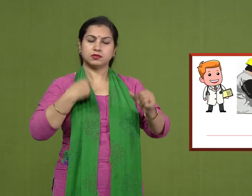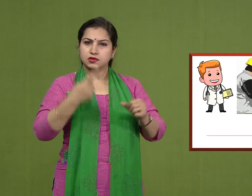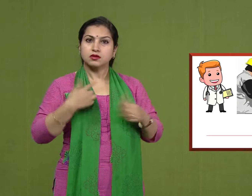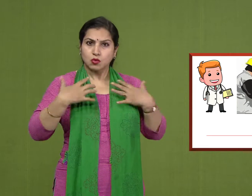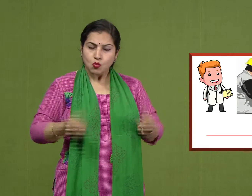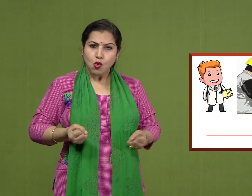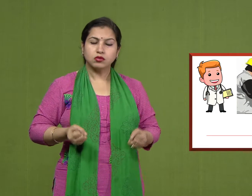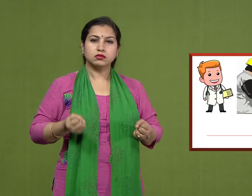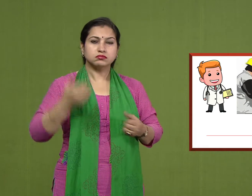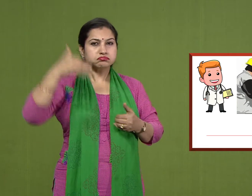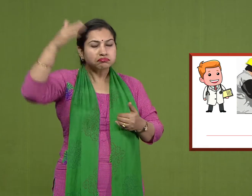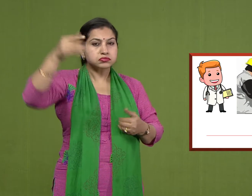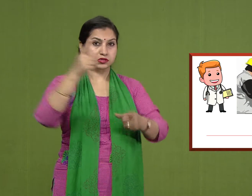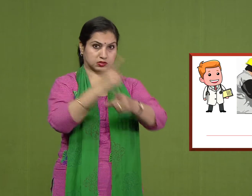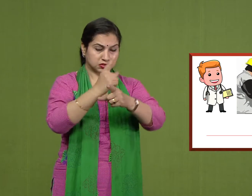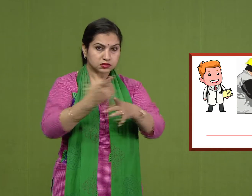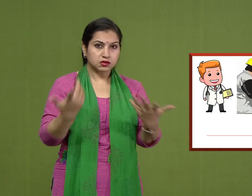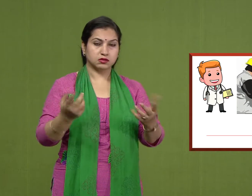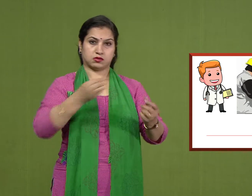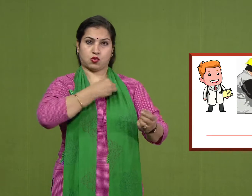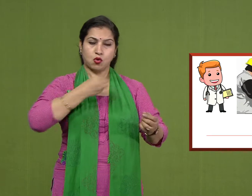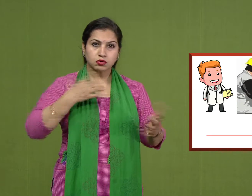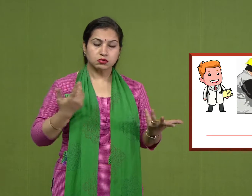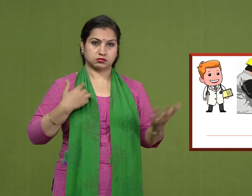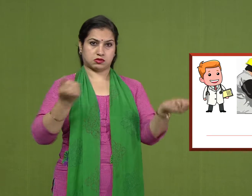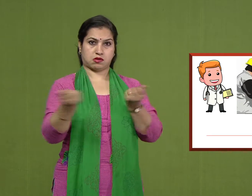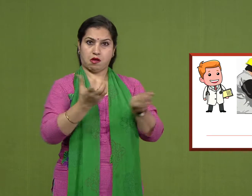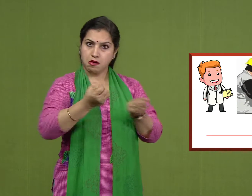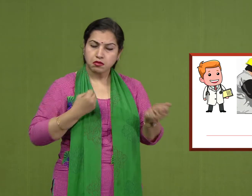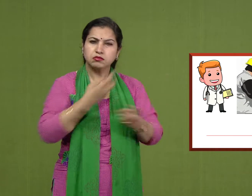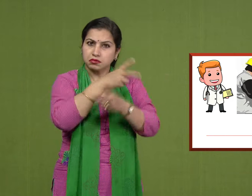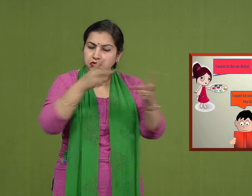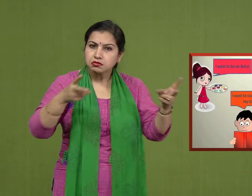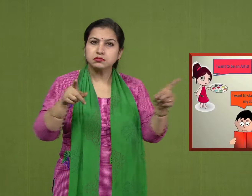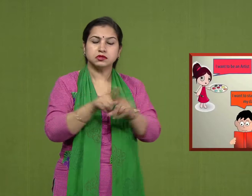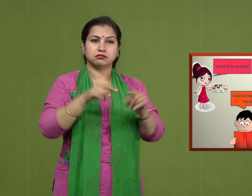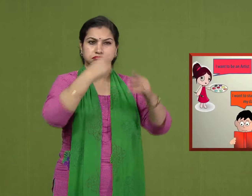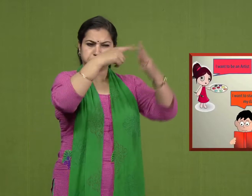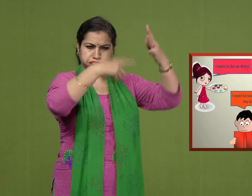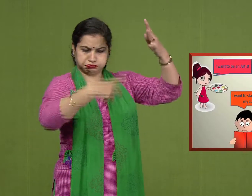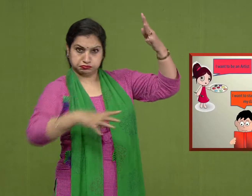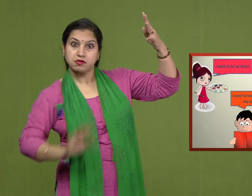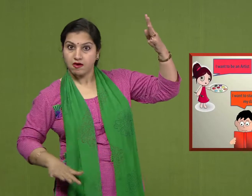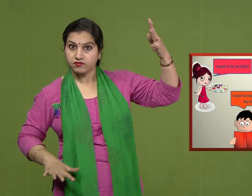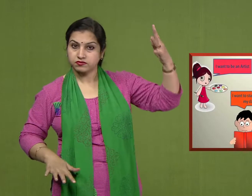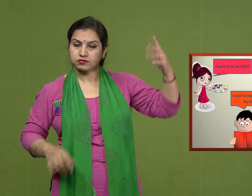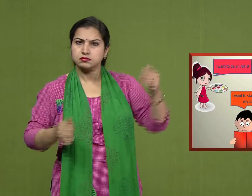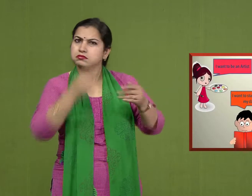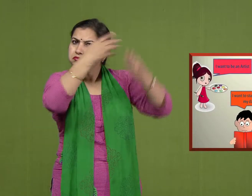a teacher, doctor, engineer, want to buy a car etc. I mean list is endless. What are they?